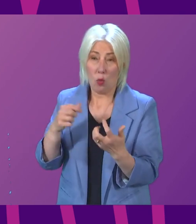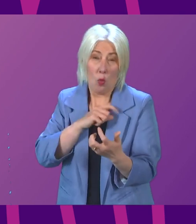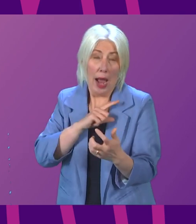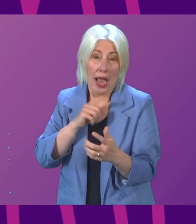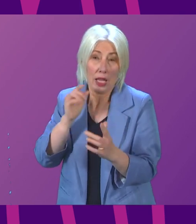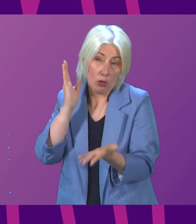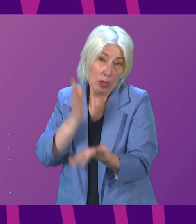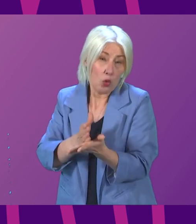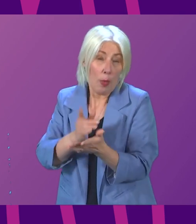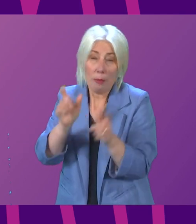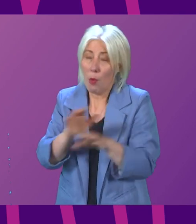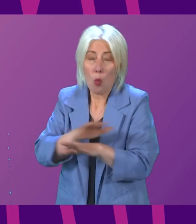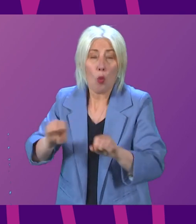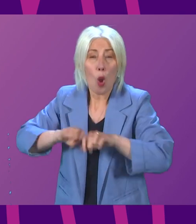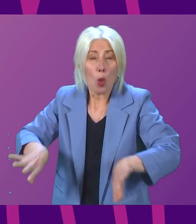First Minister.